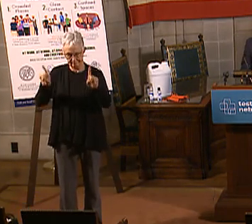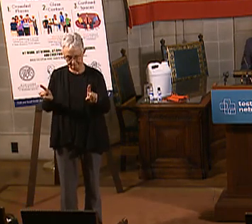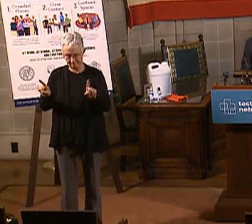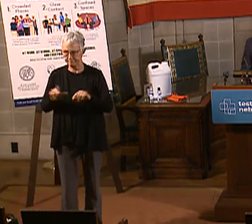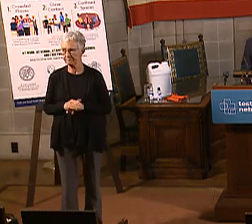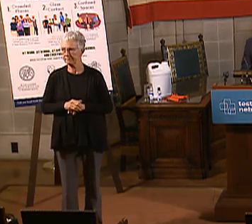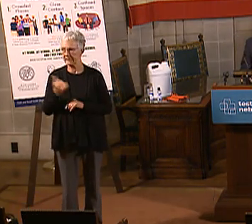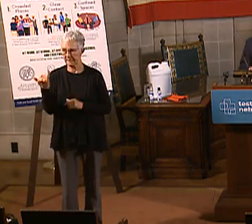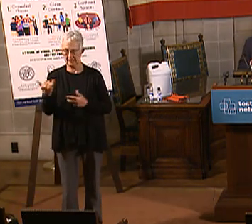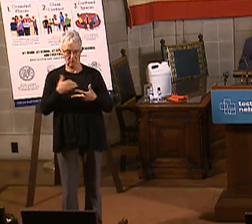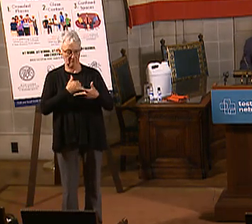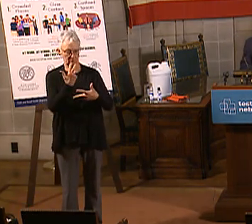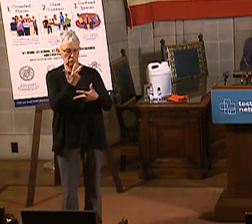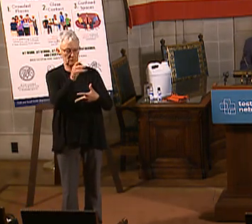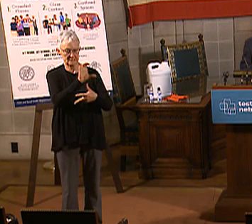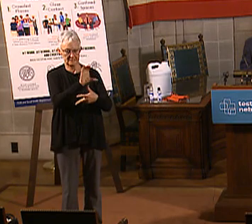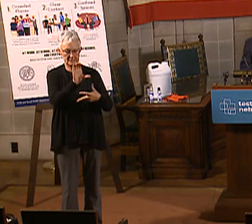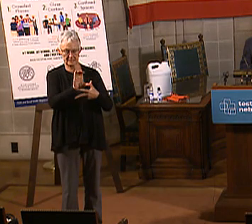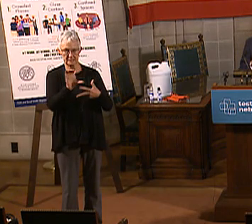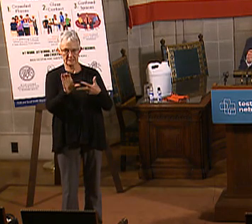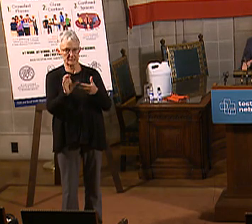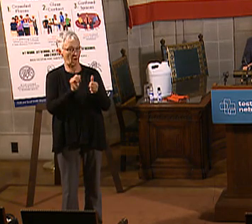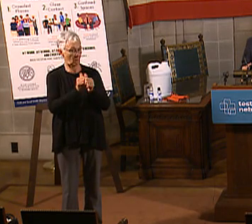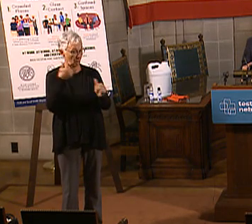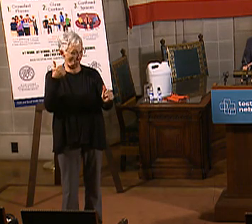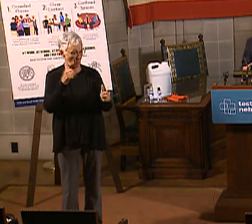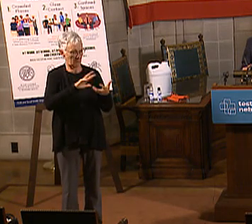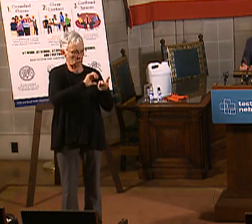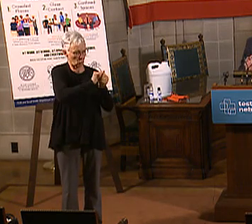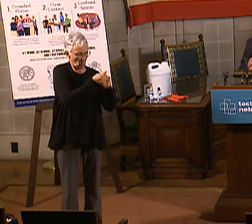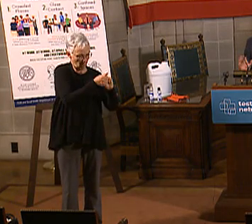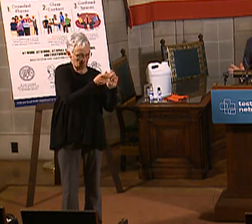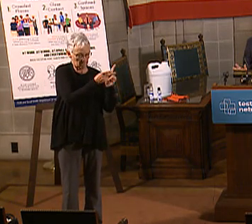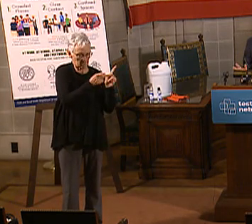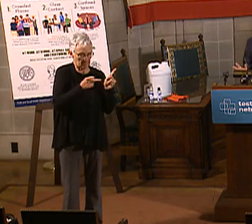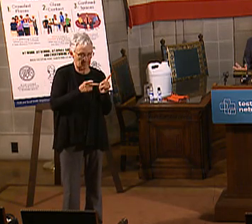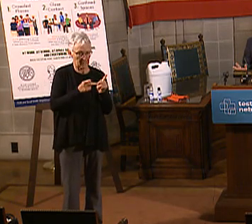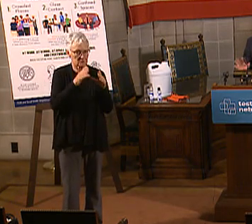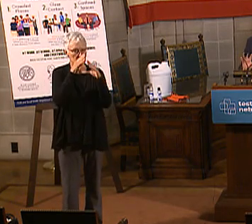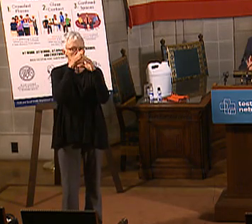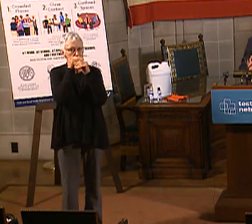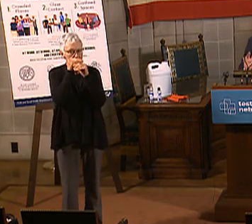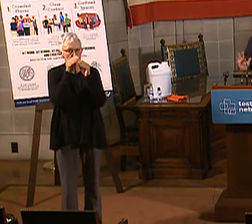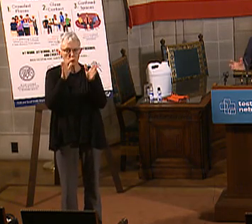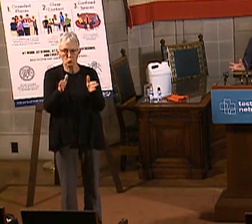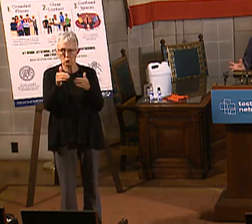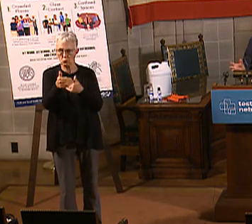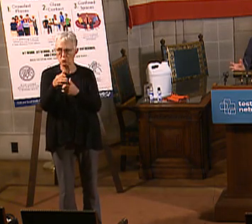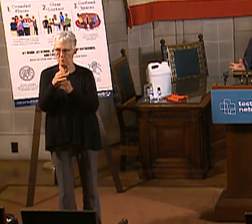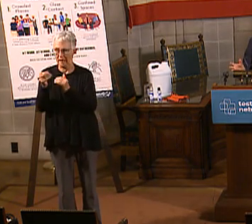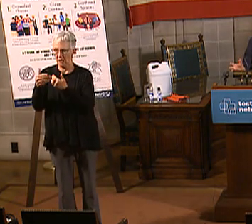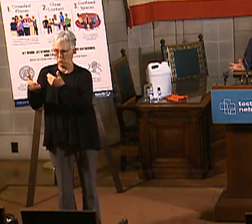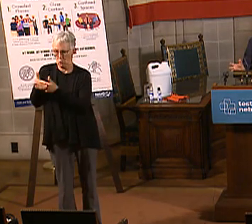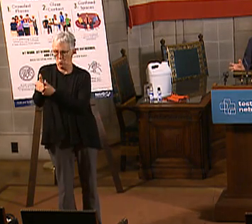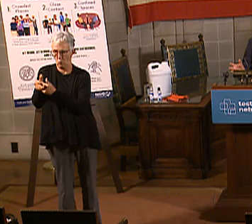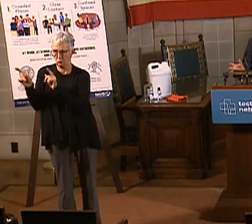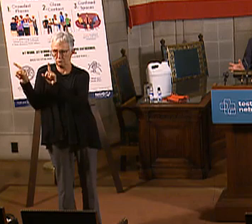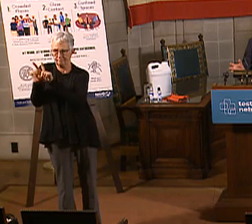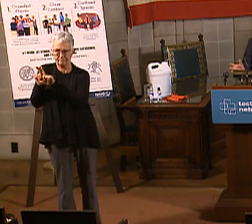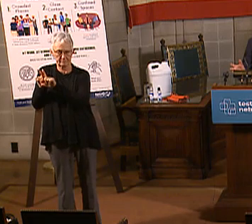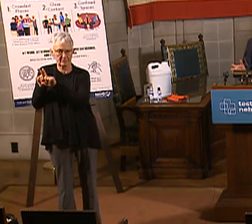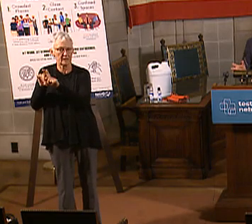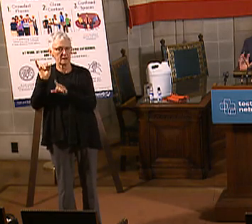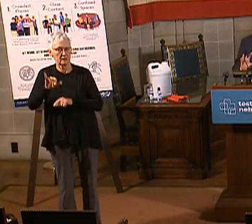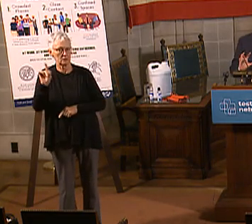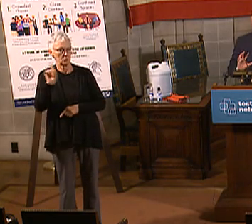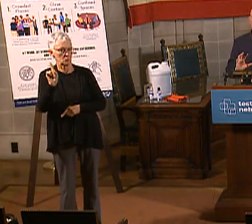C's to avoid, those confined spaces, crowded places, and close contact. So those are the places the virus is likely to spread.